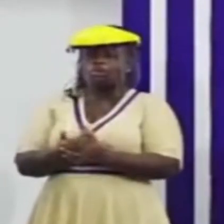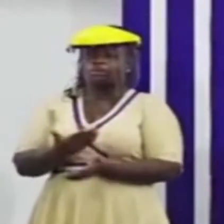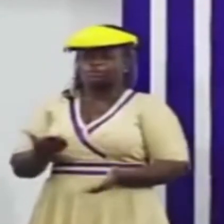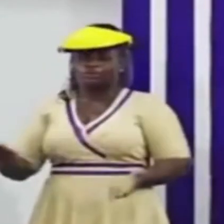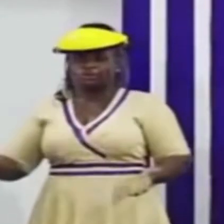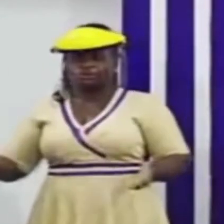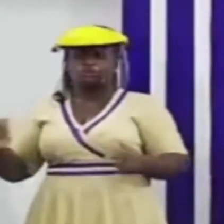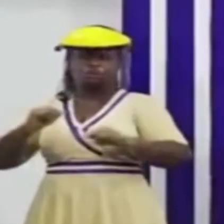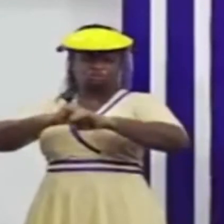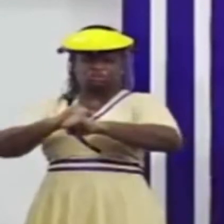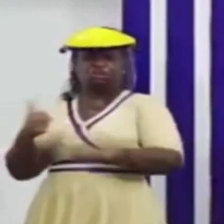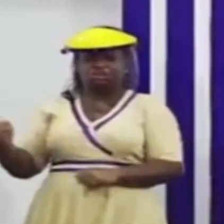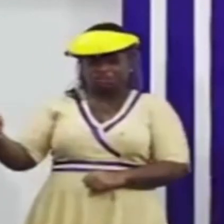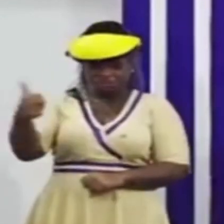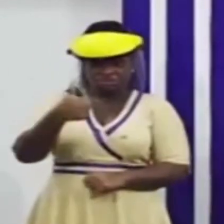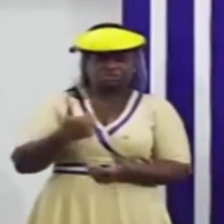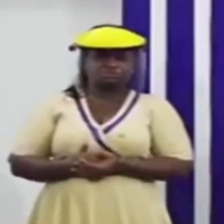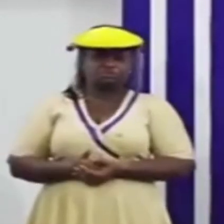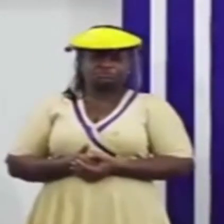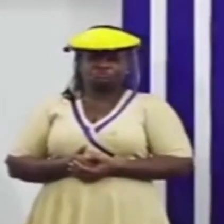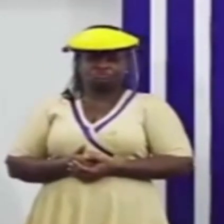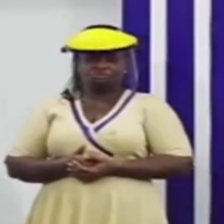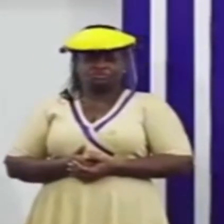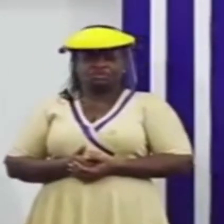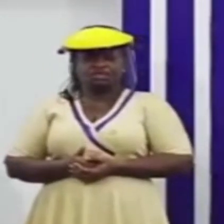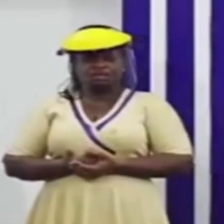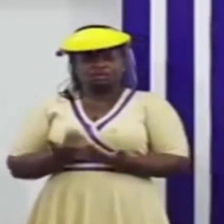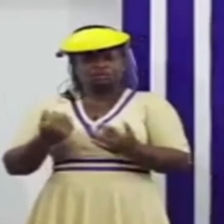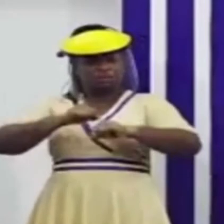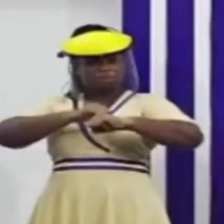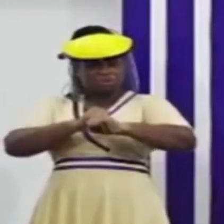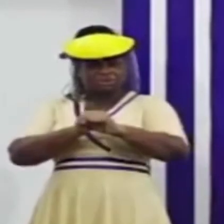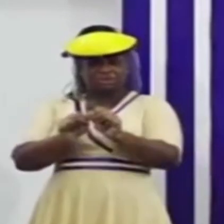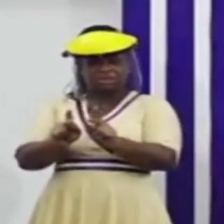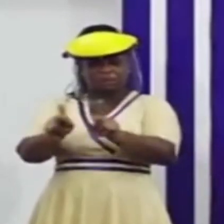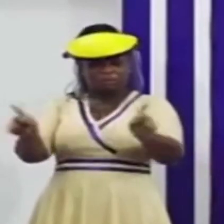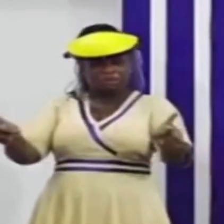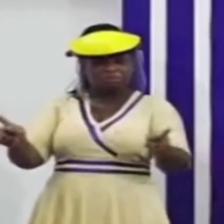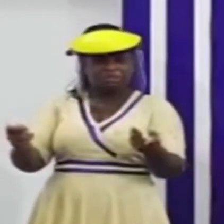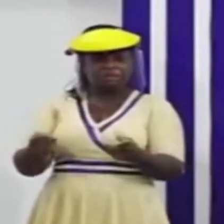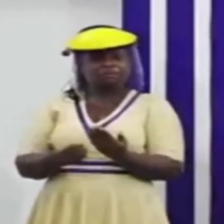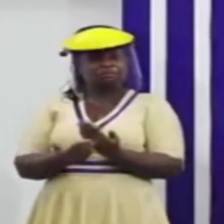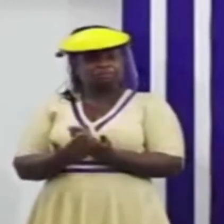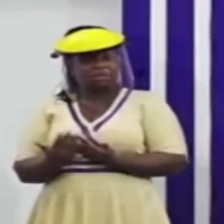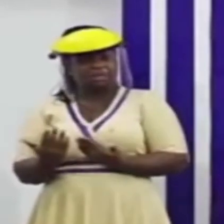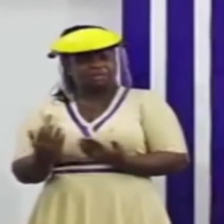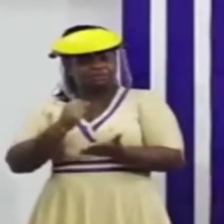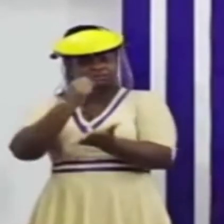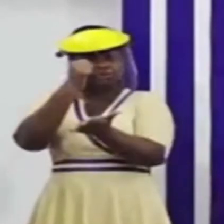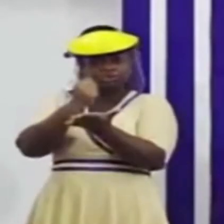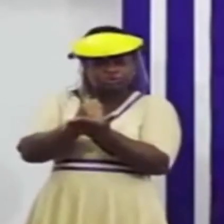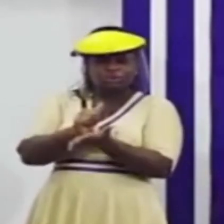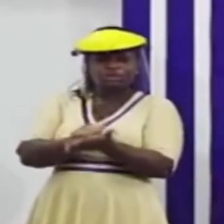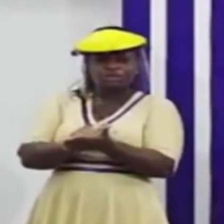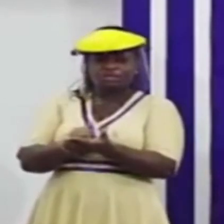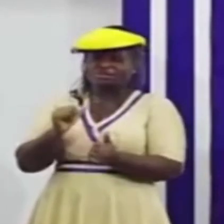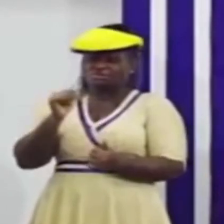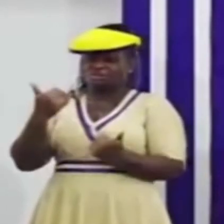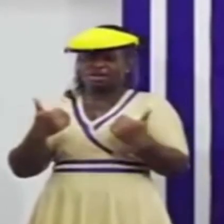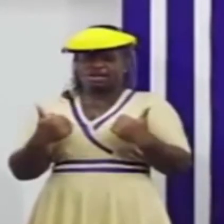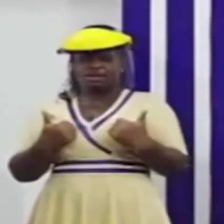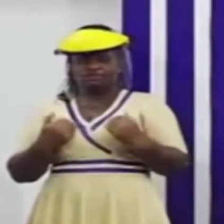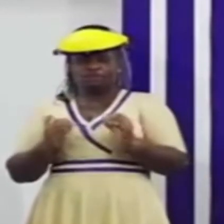we are protecting ourselves, we are protecting the general public by ensuring that we do not have